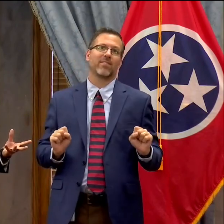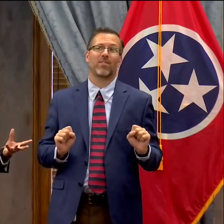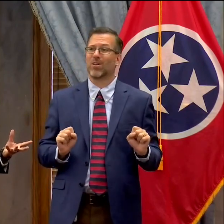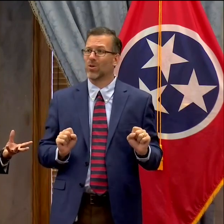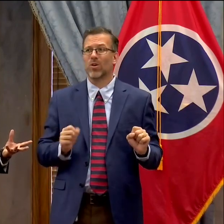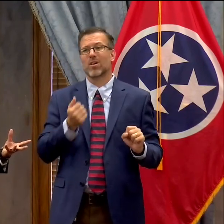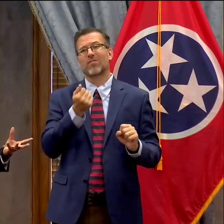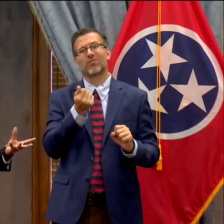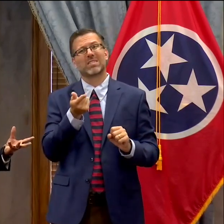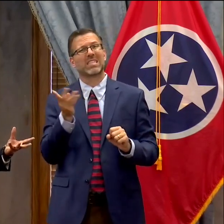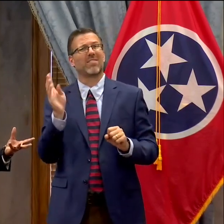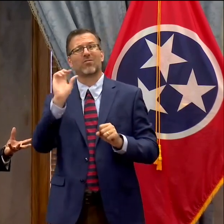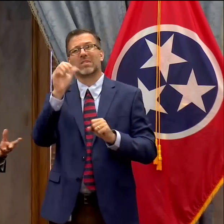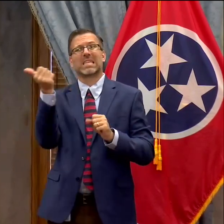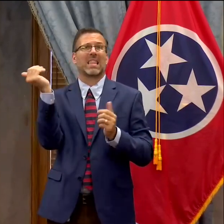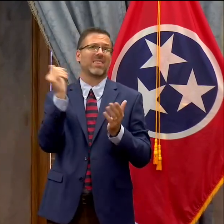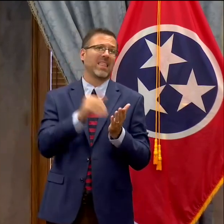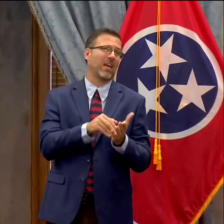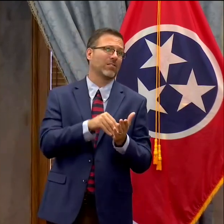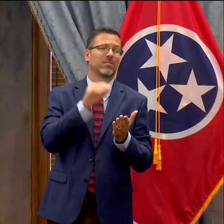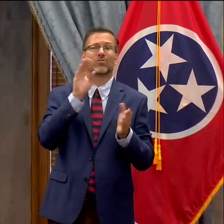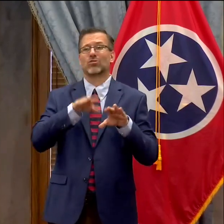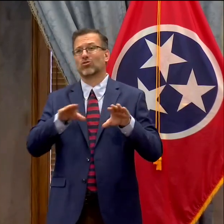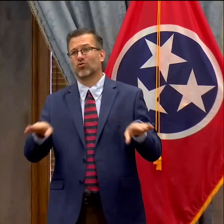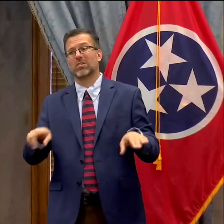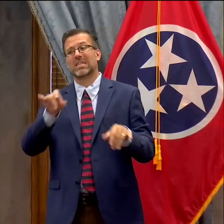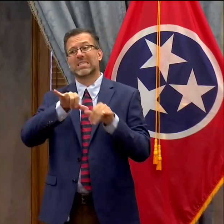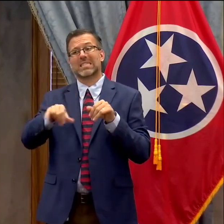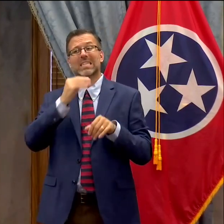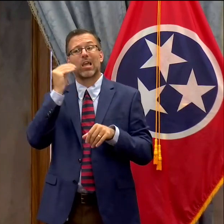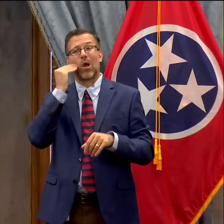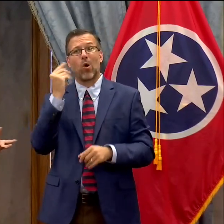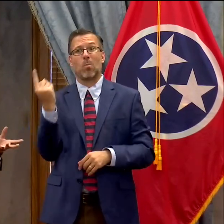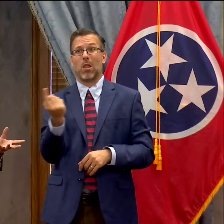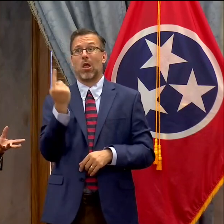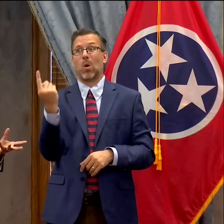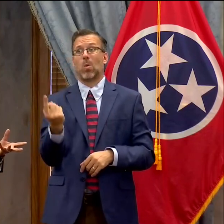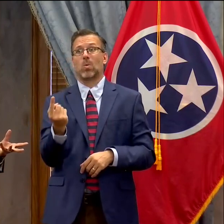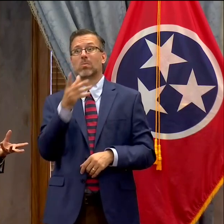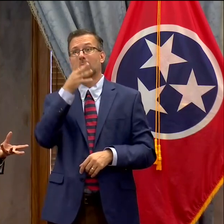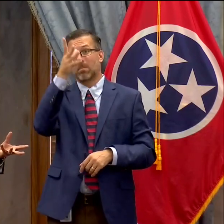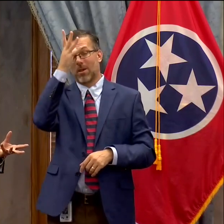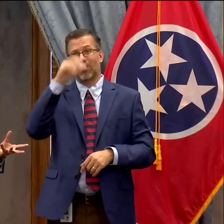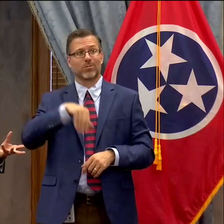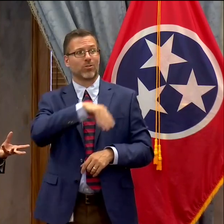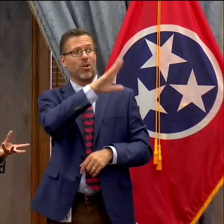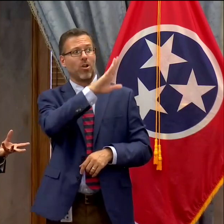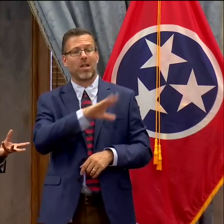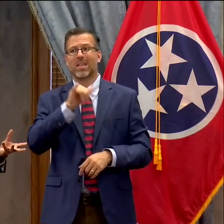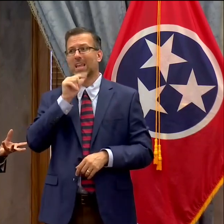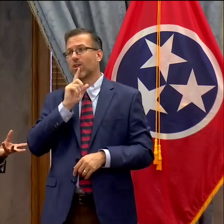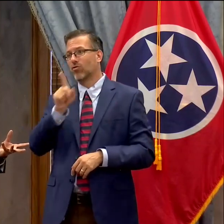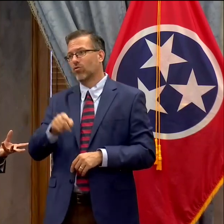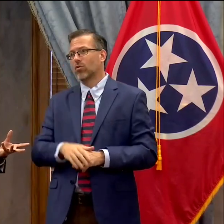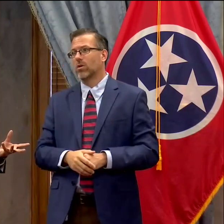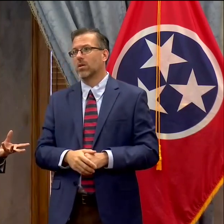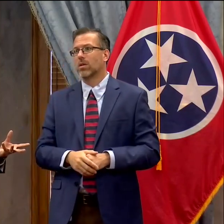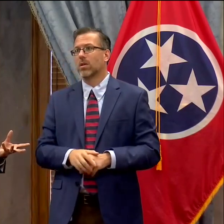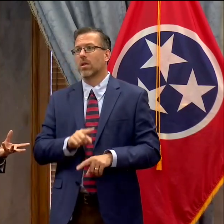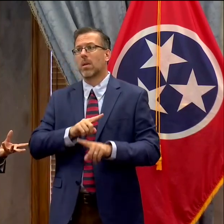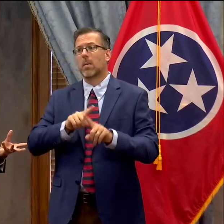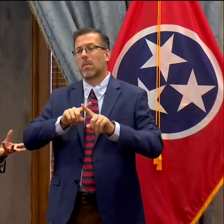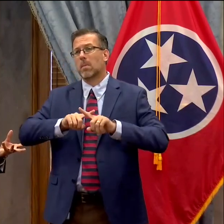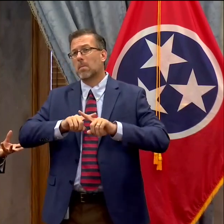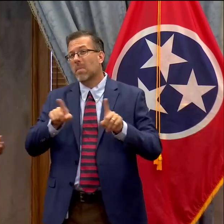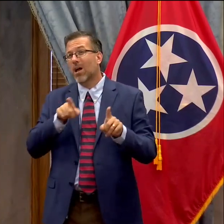tens of thousands of children at home alone uh that that's just simply not true. But is exposure the solution